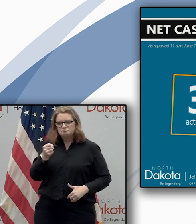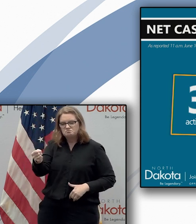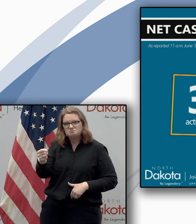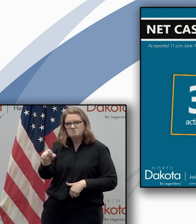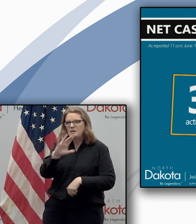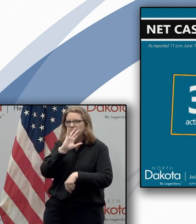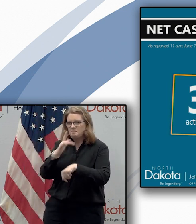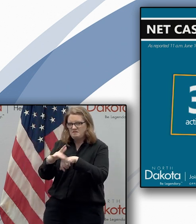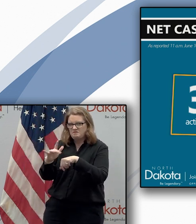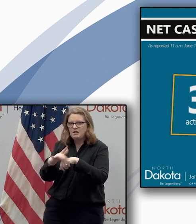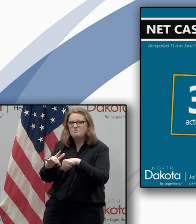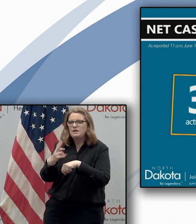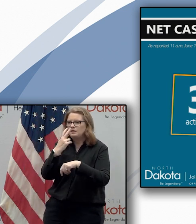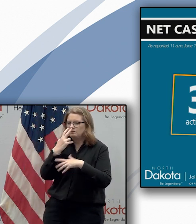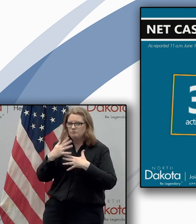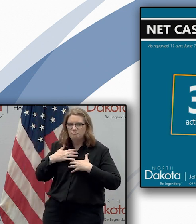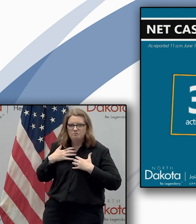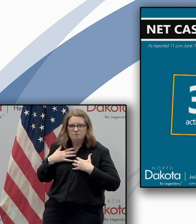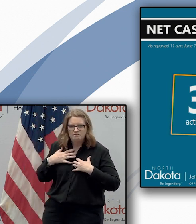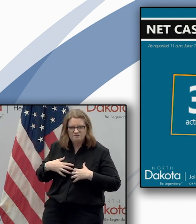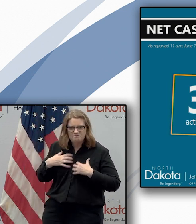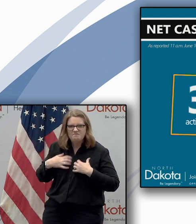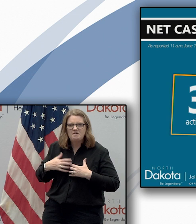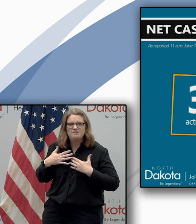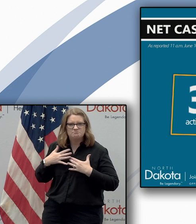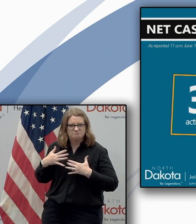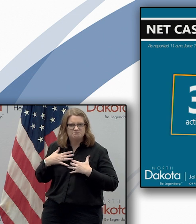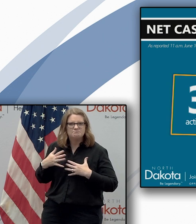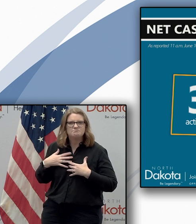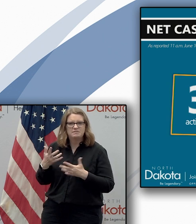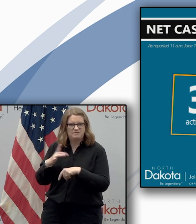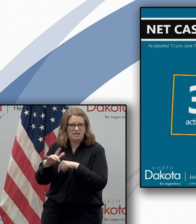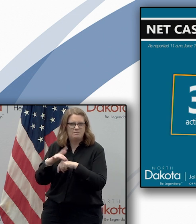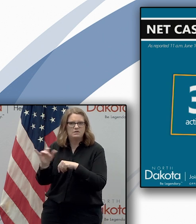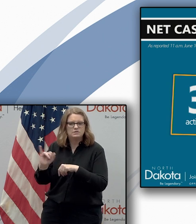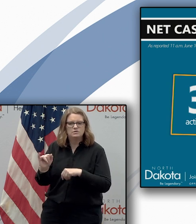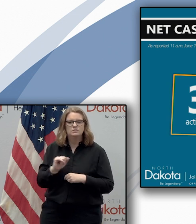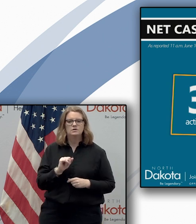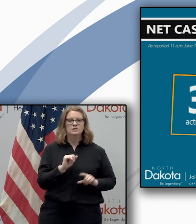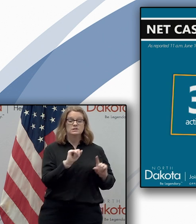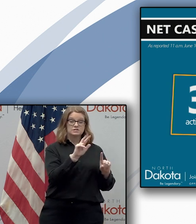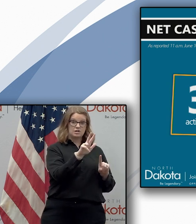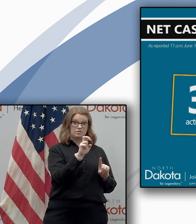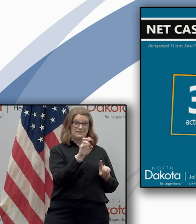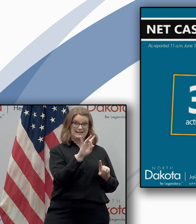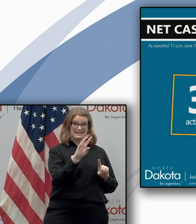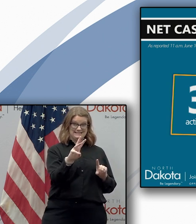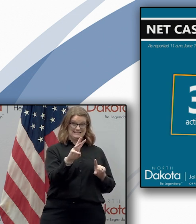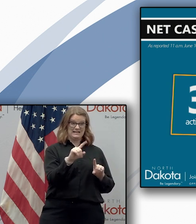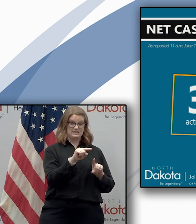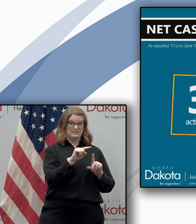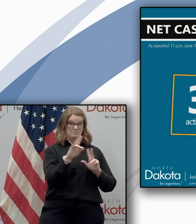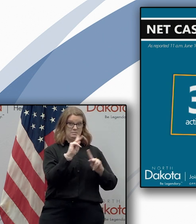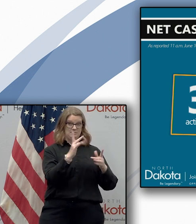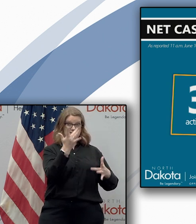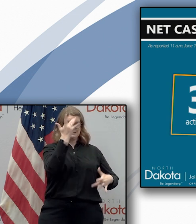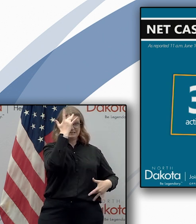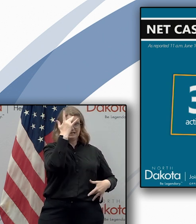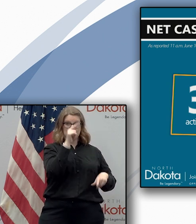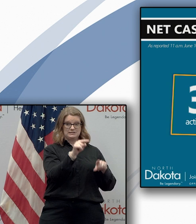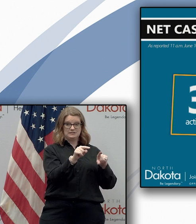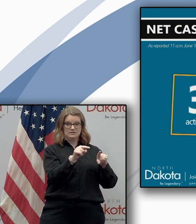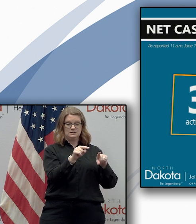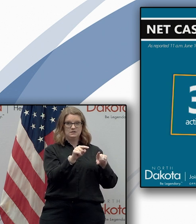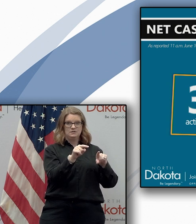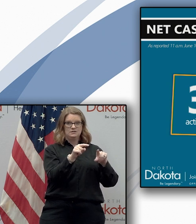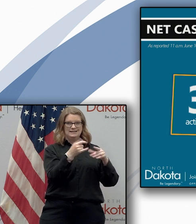with covet the 386 uh active confirmed cases again that's a number that